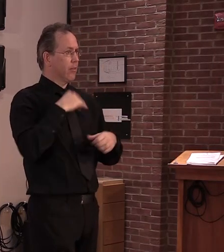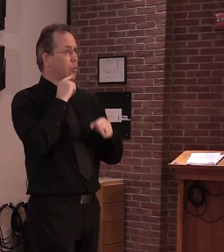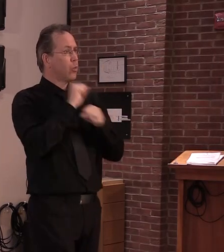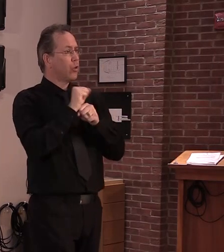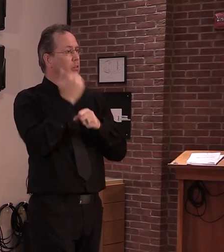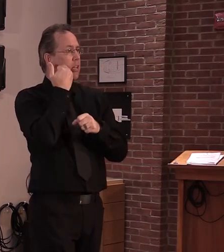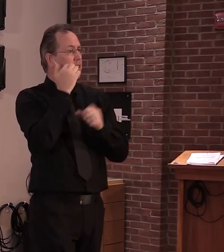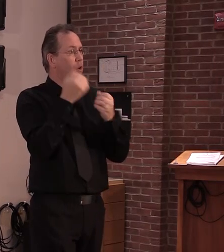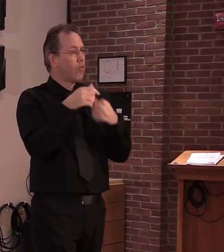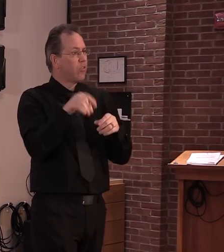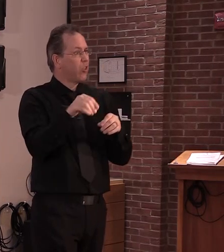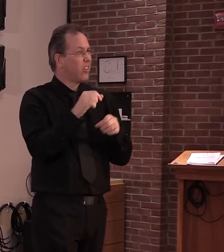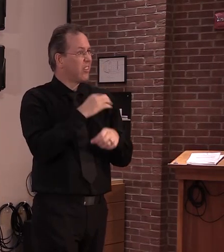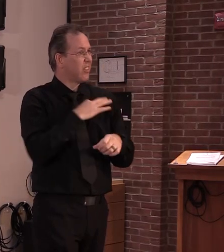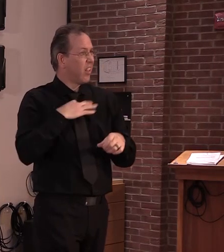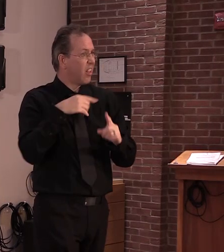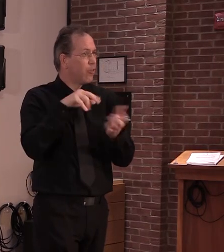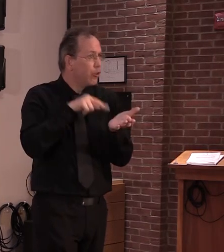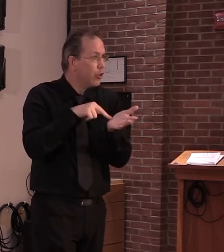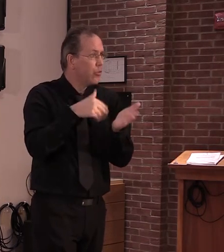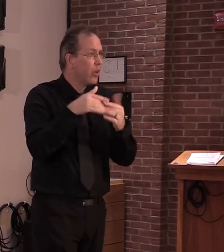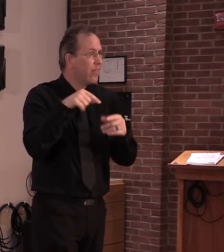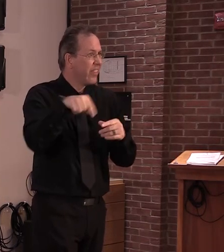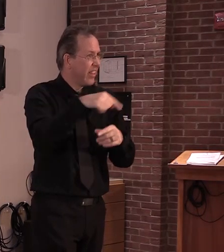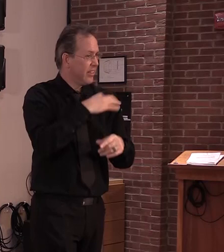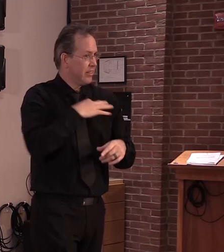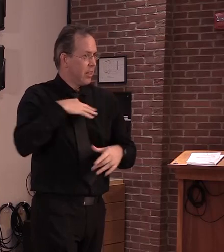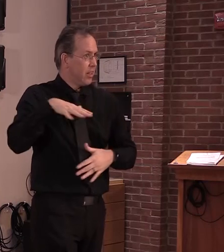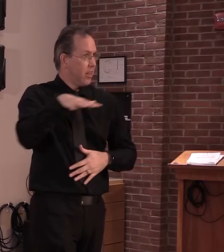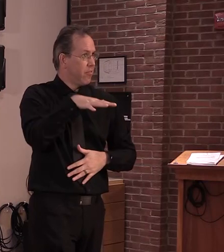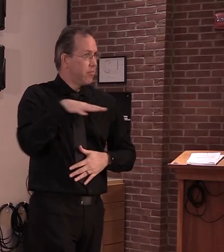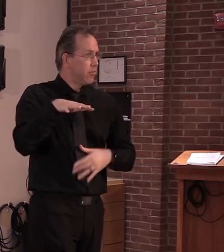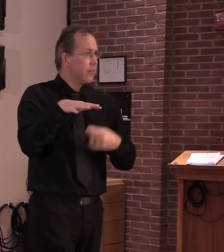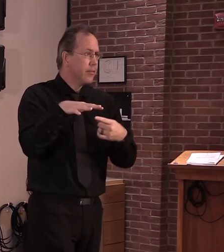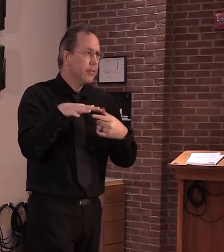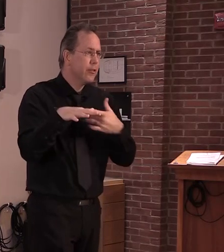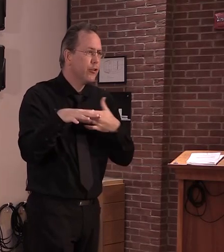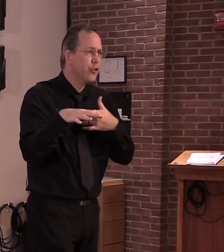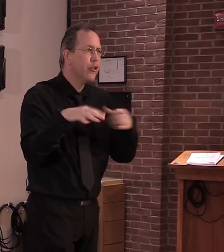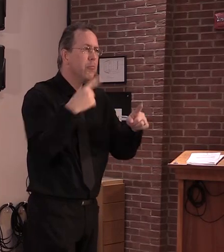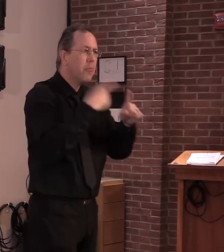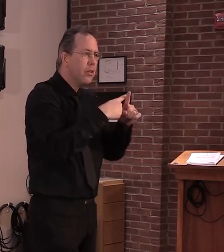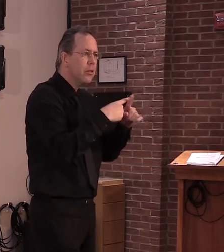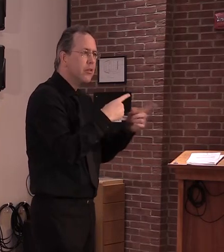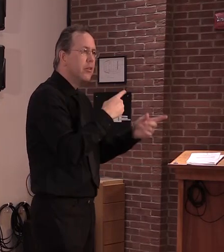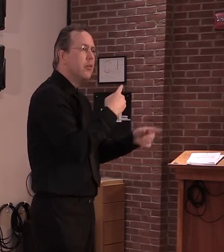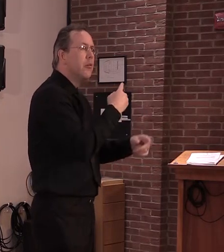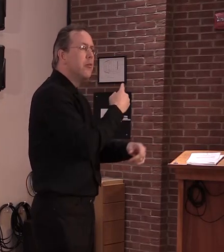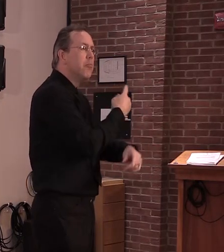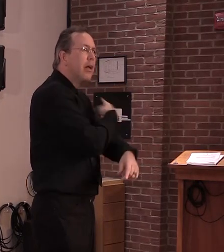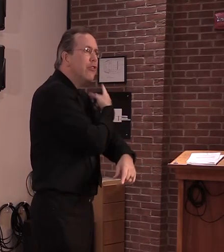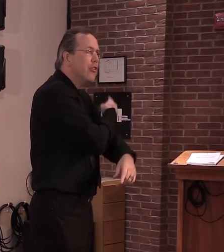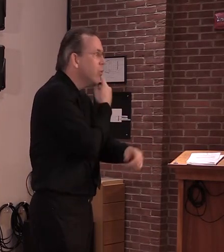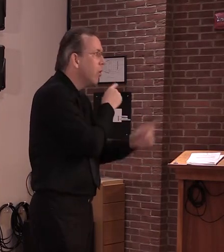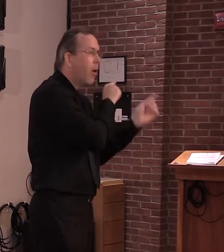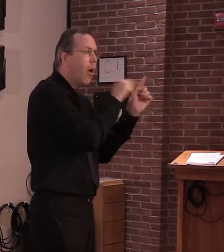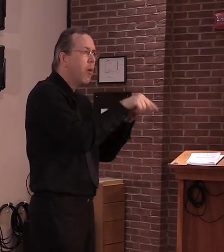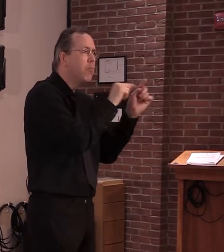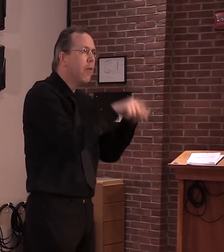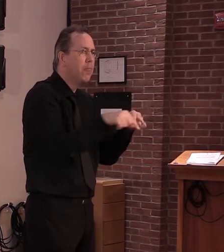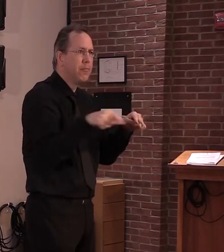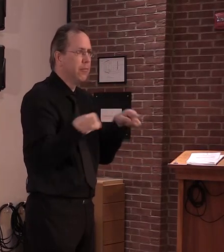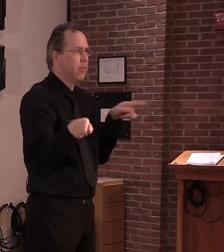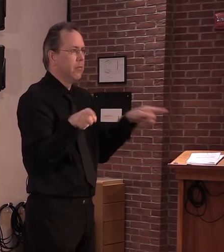hygienist, as well as the dentist, but also the people that are the patients that are coming here.